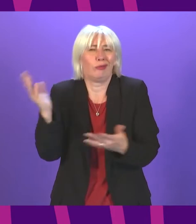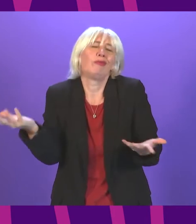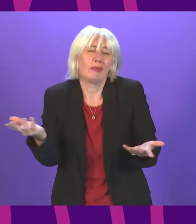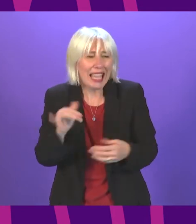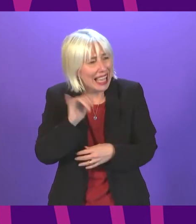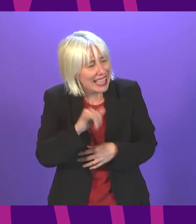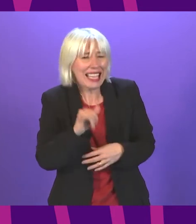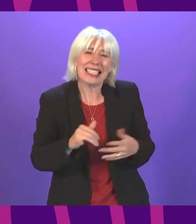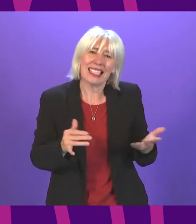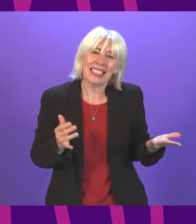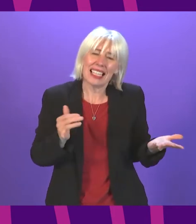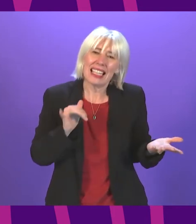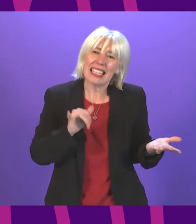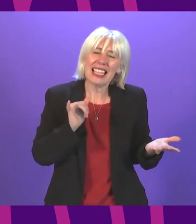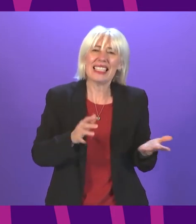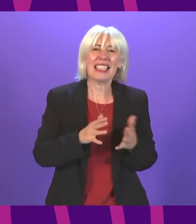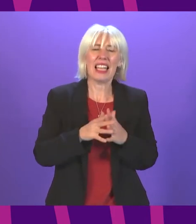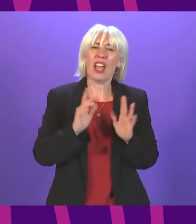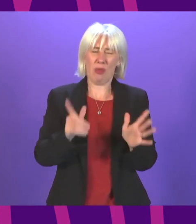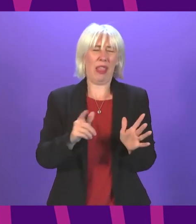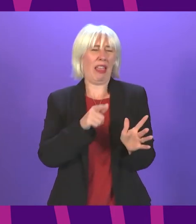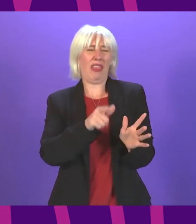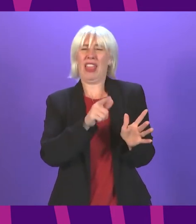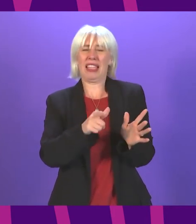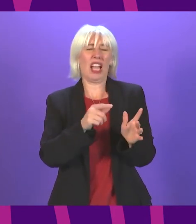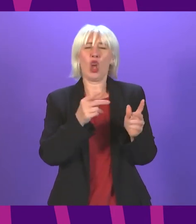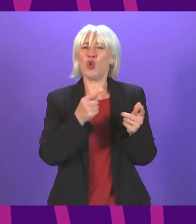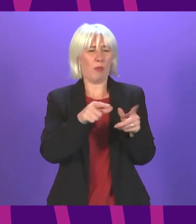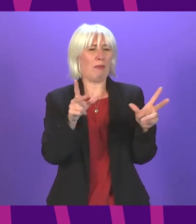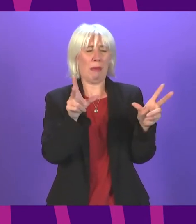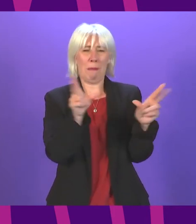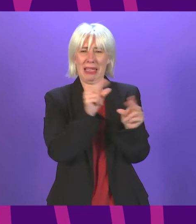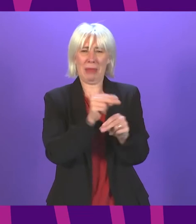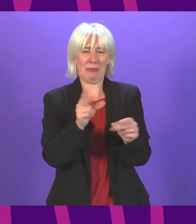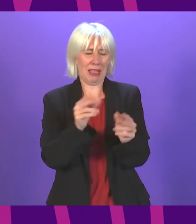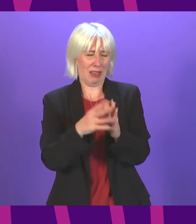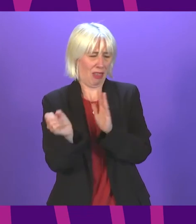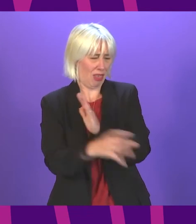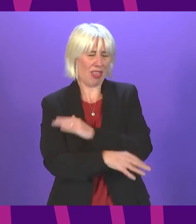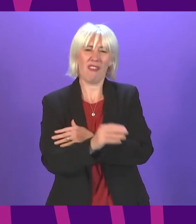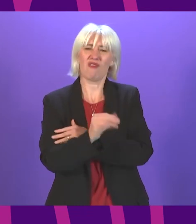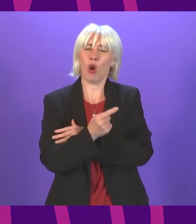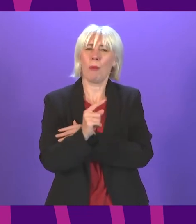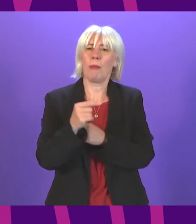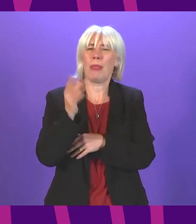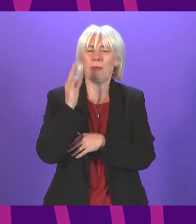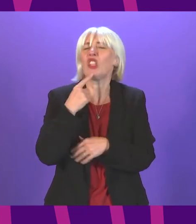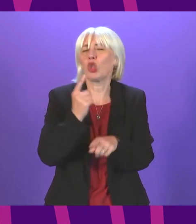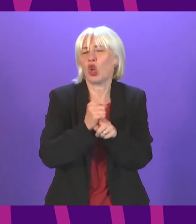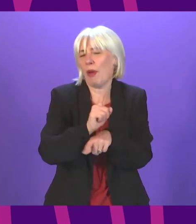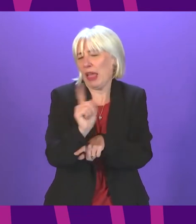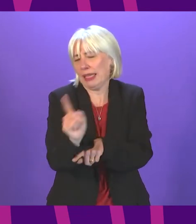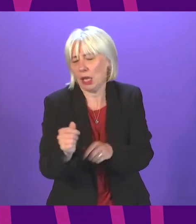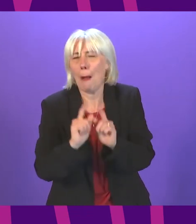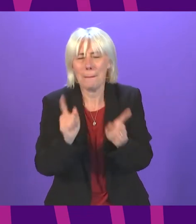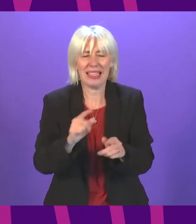hear some of what was totally omitted from the First Minister's speech, but I'll come on to that in a moment. Because